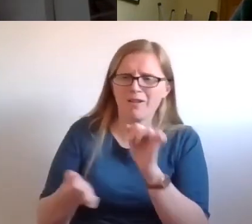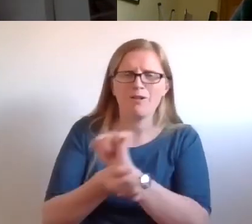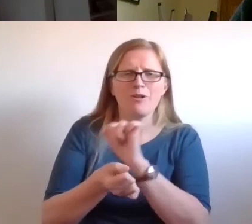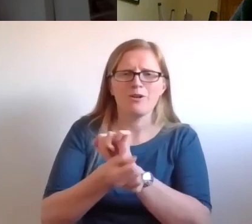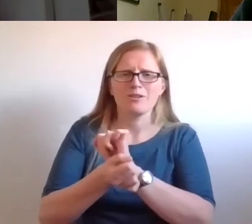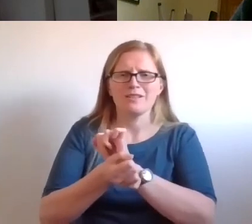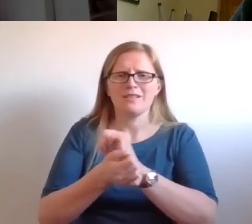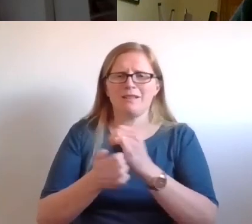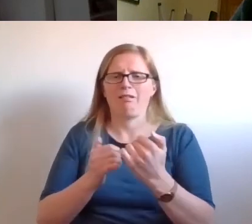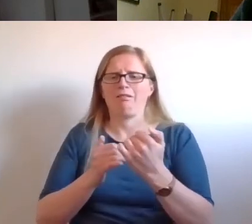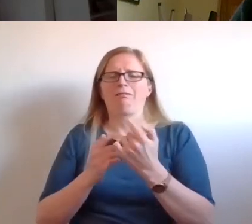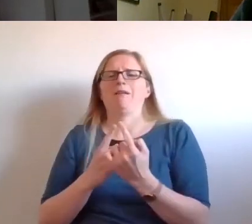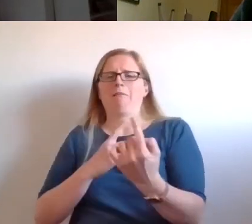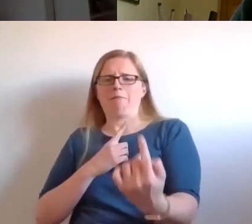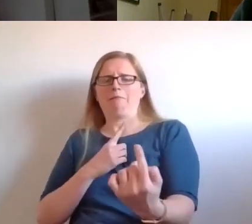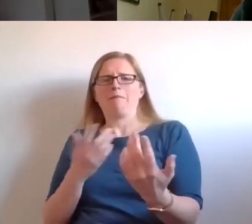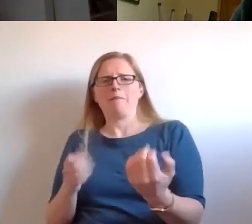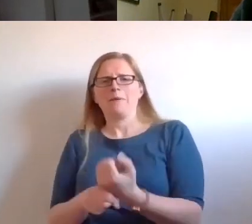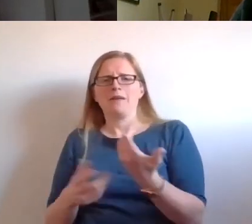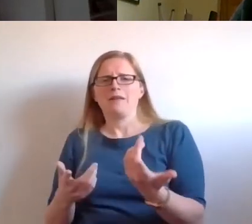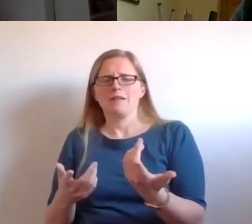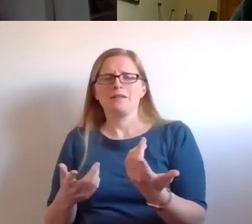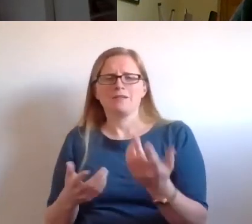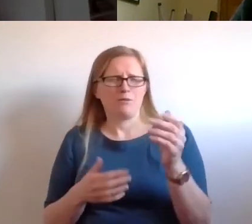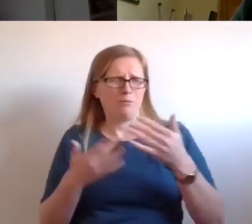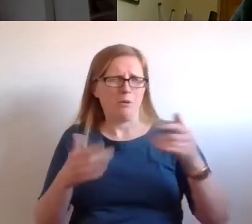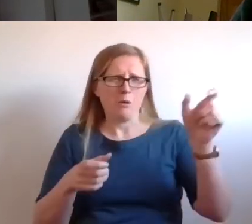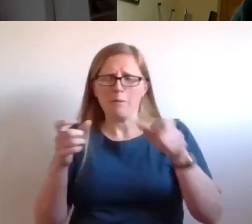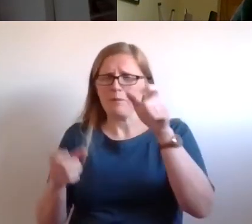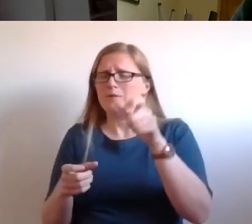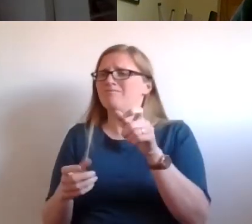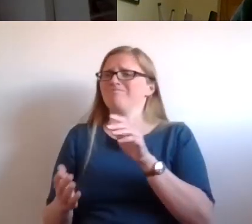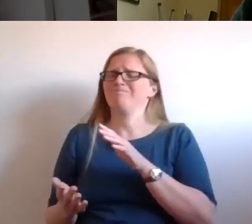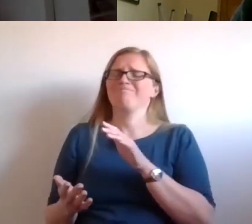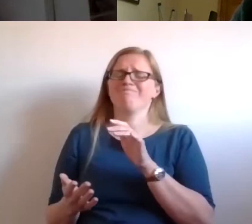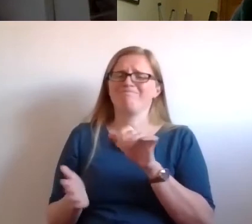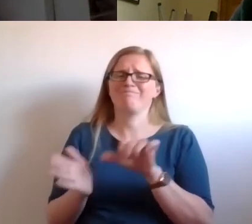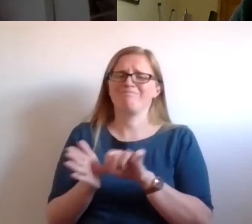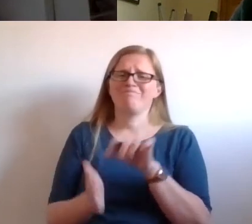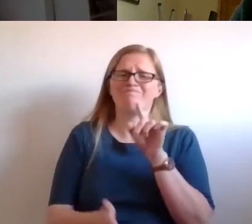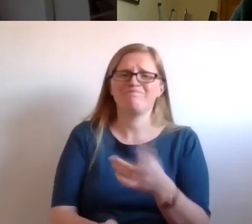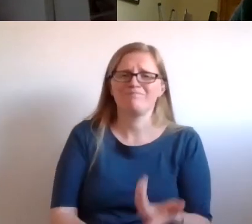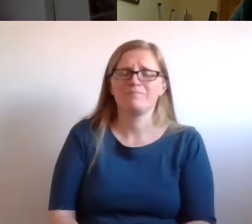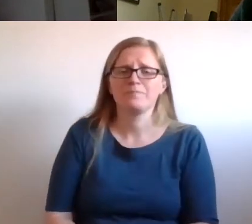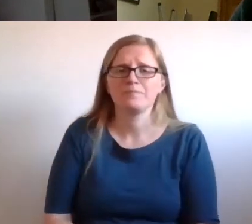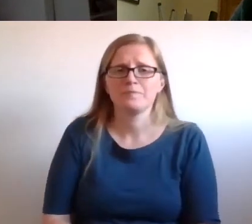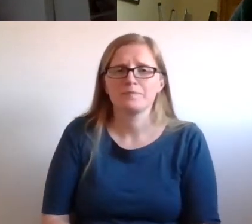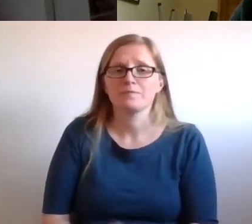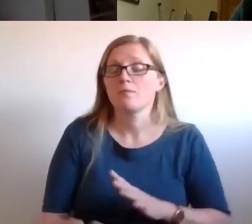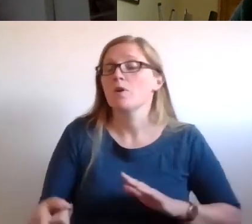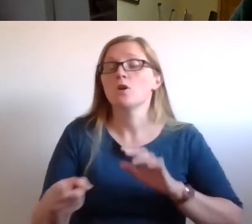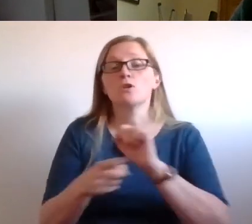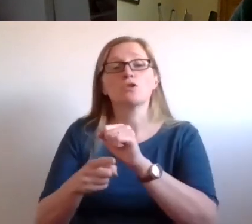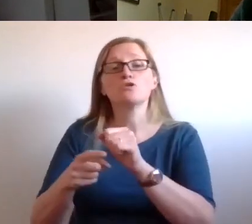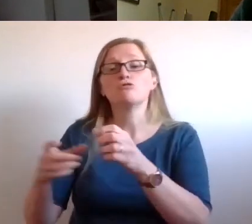by many people. And so that was a very interesting dimension. Cultural institutions, I think, too, have a big role to play